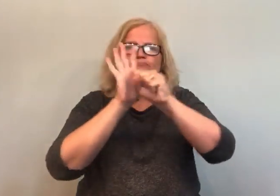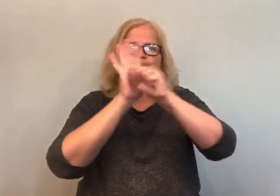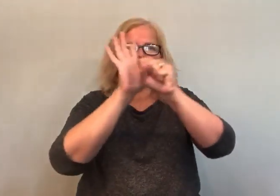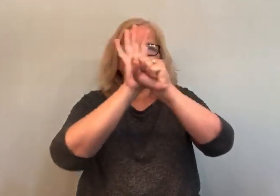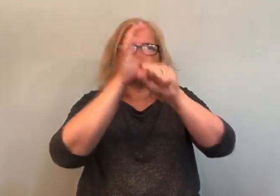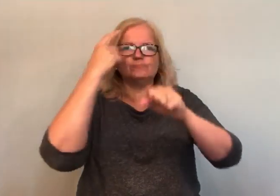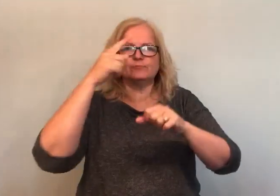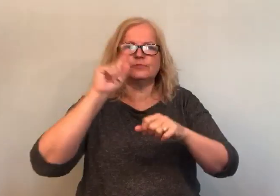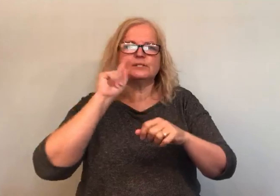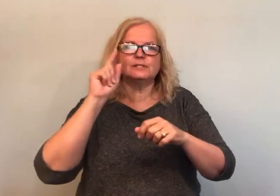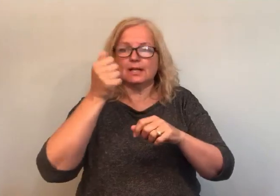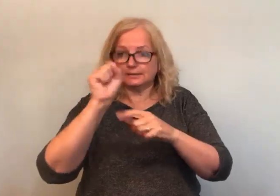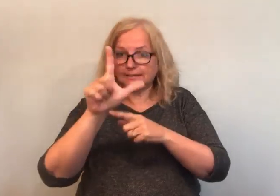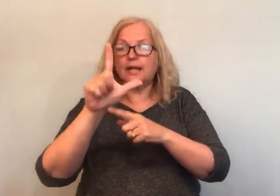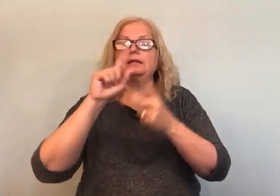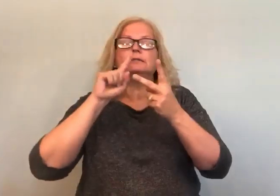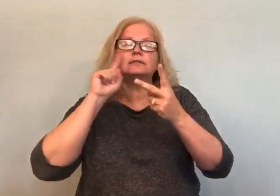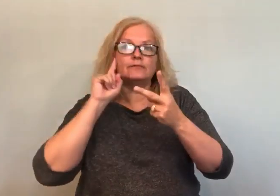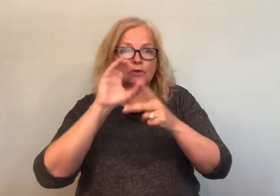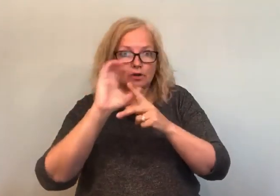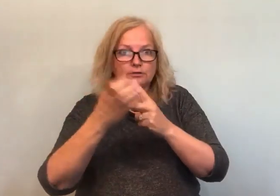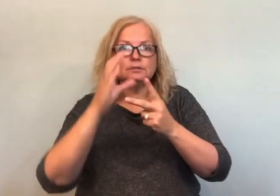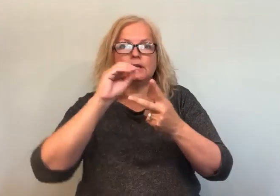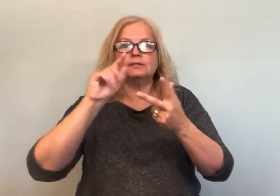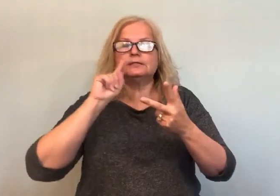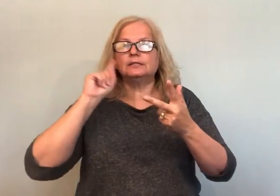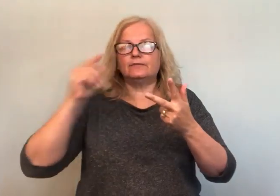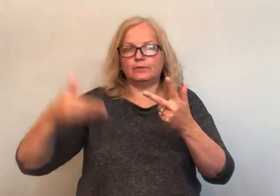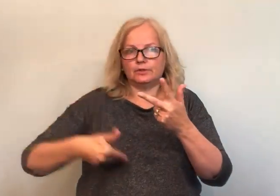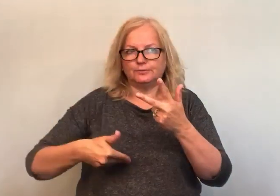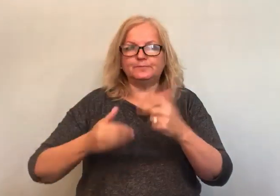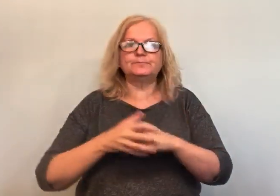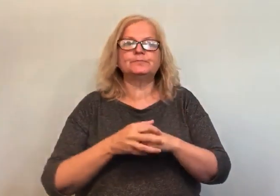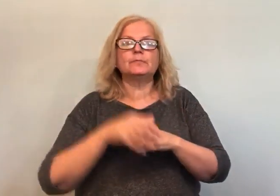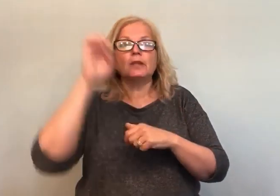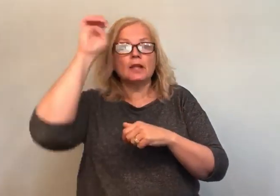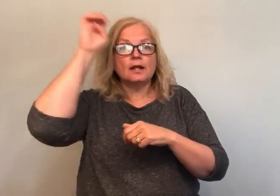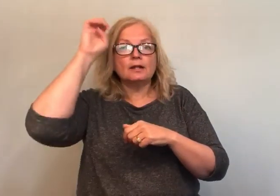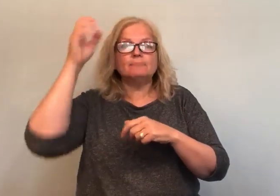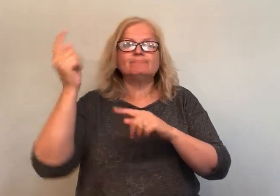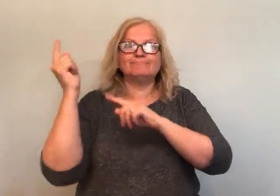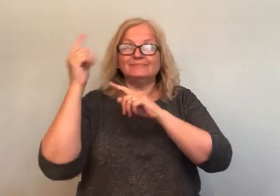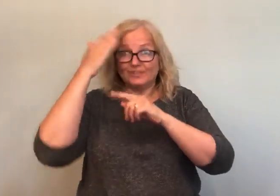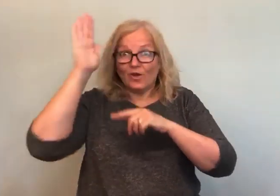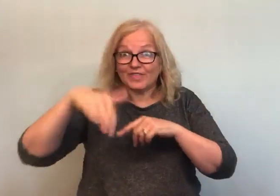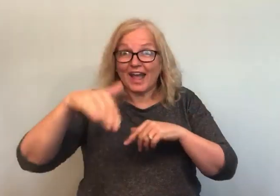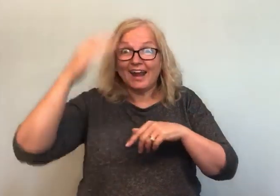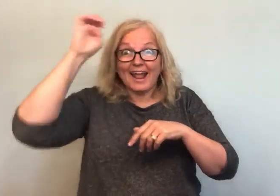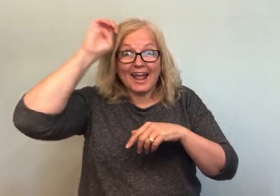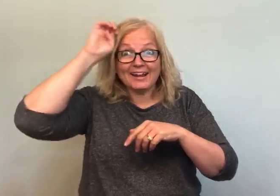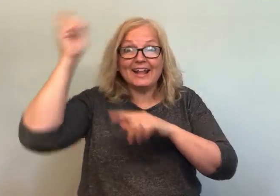ASL and Deaf culture curriculum. Ella continues to advocate for ASL, Deaf culture, and Deafhood.